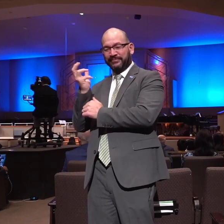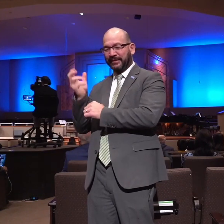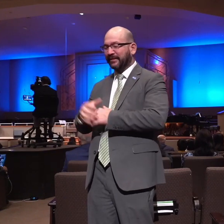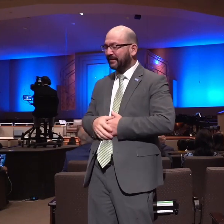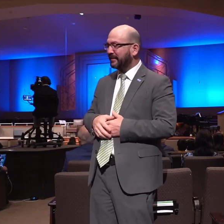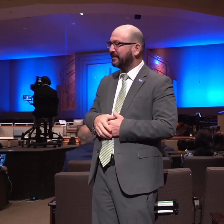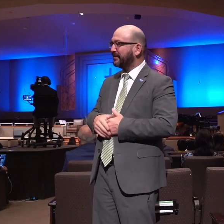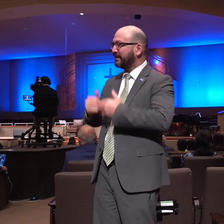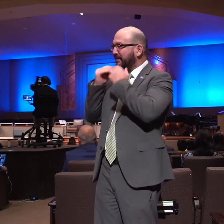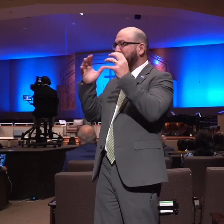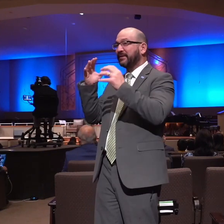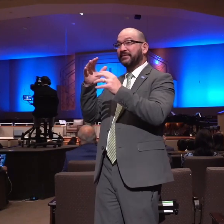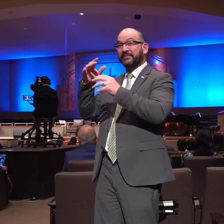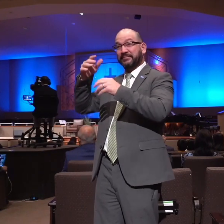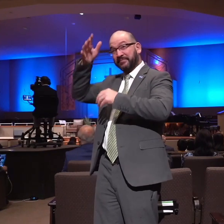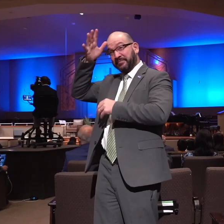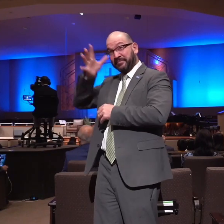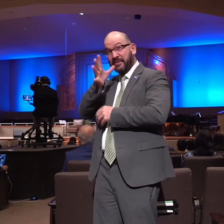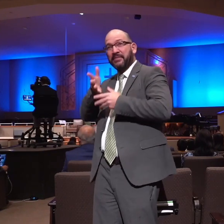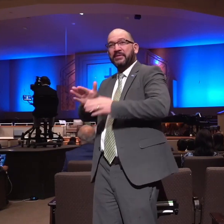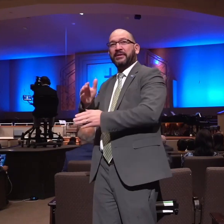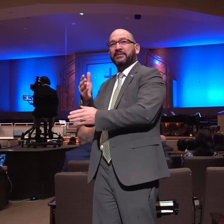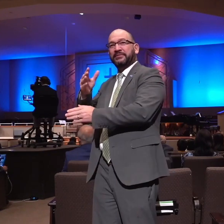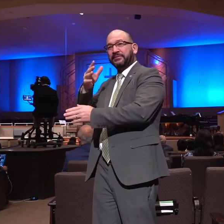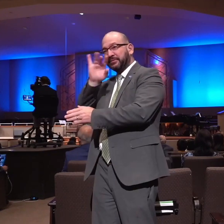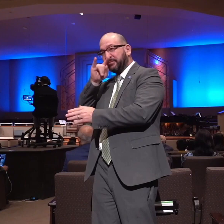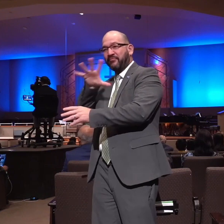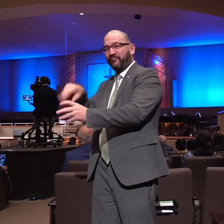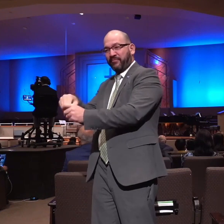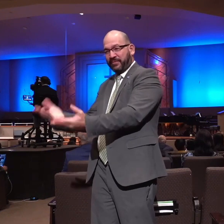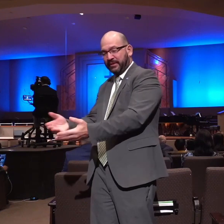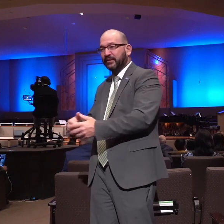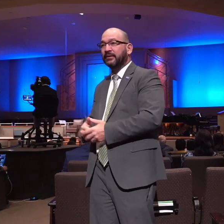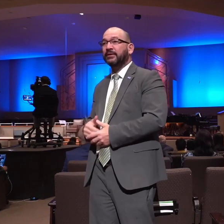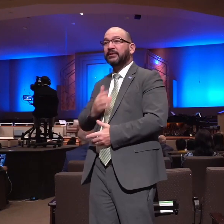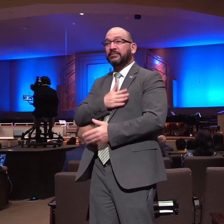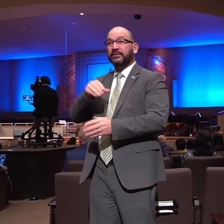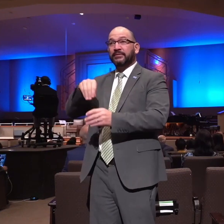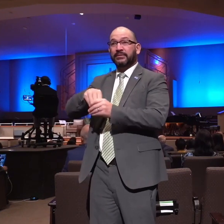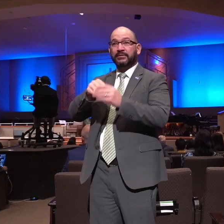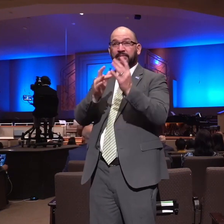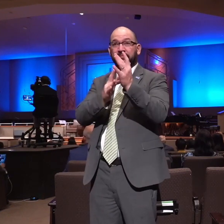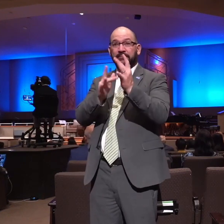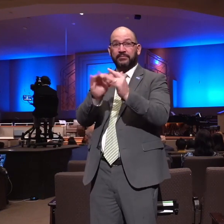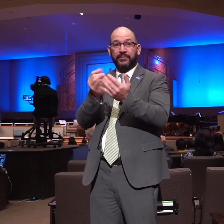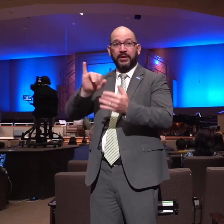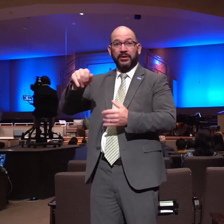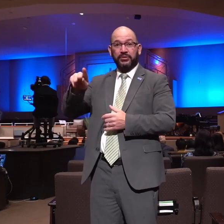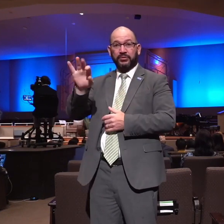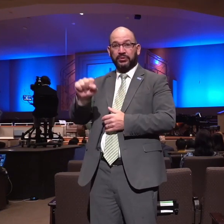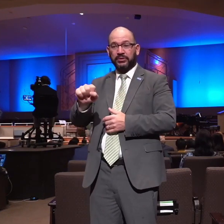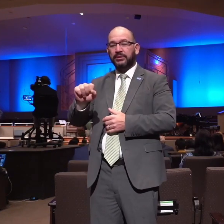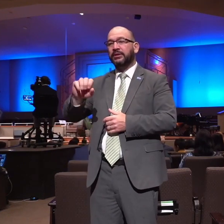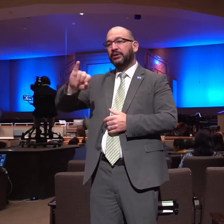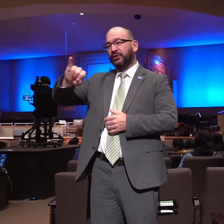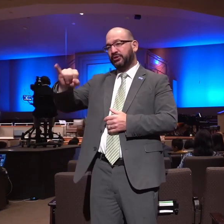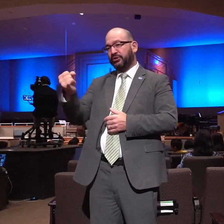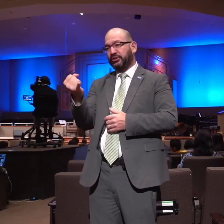you parents for letting them be a part of the service tonight let's go to Judges chapter 13 Judges chapter 13